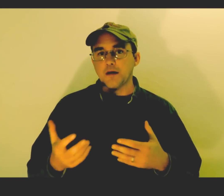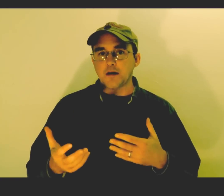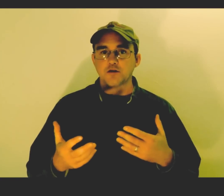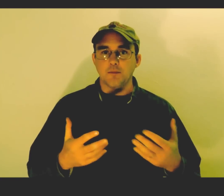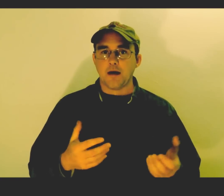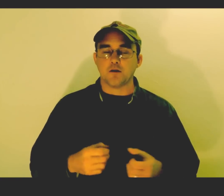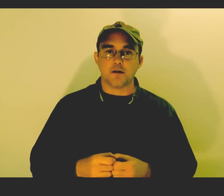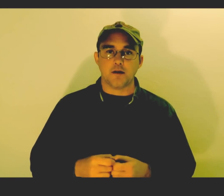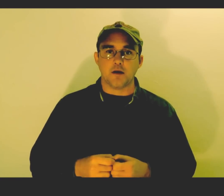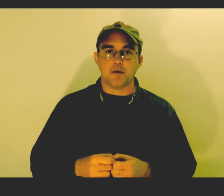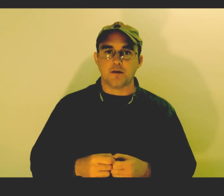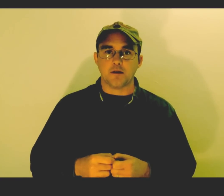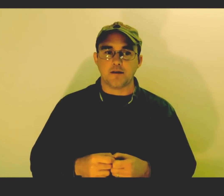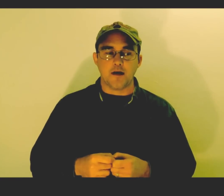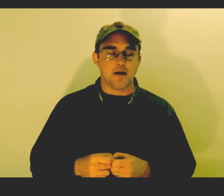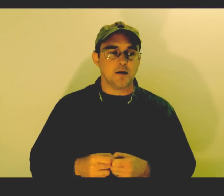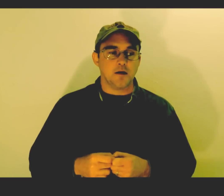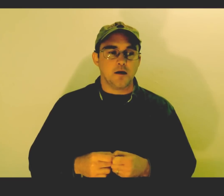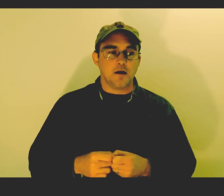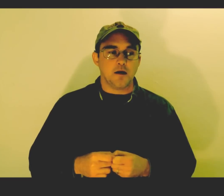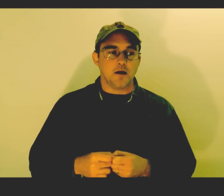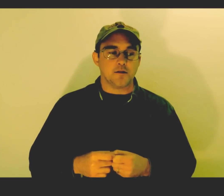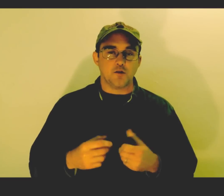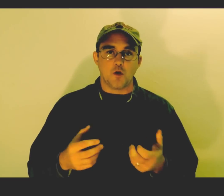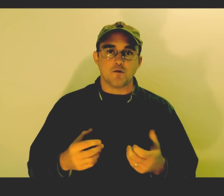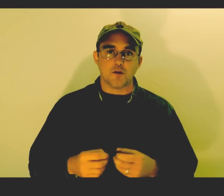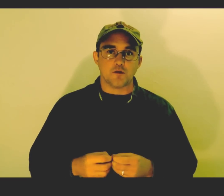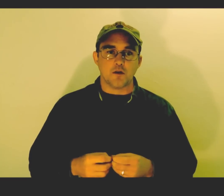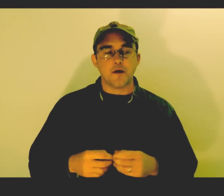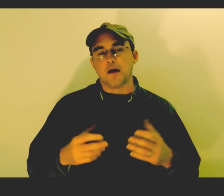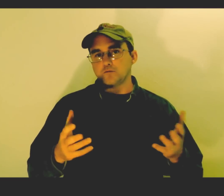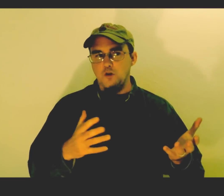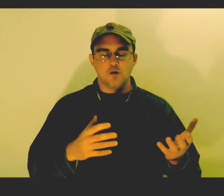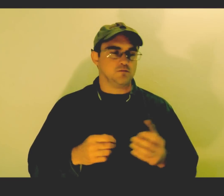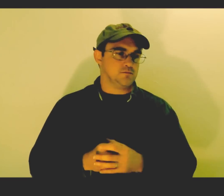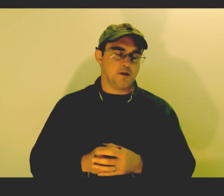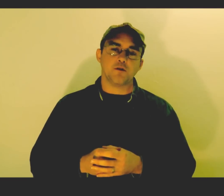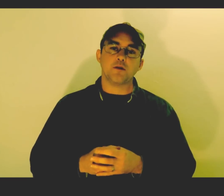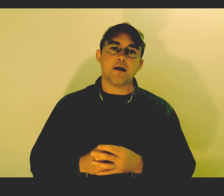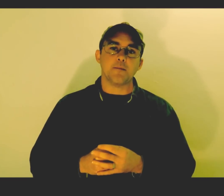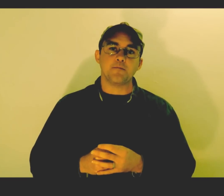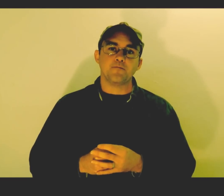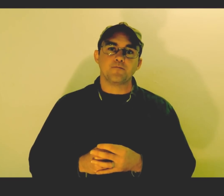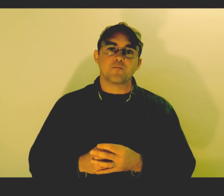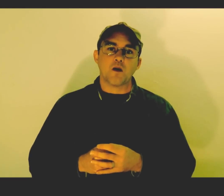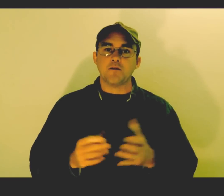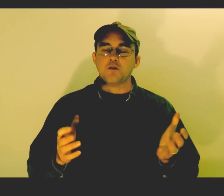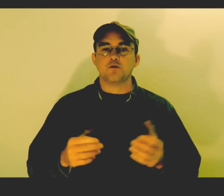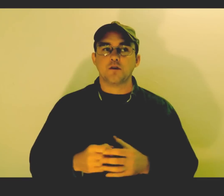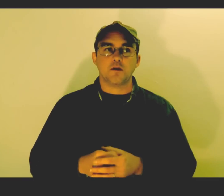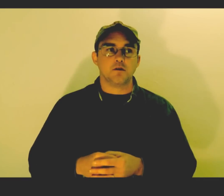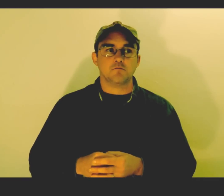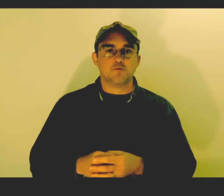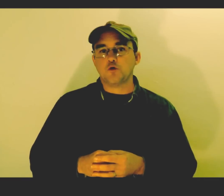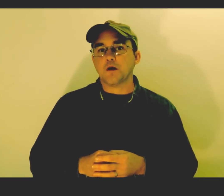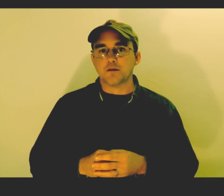pH up, alkalinity up, anything like that? Did you overdose on that? No, didn't do that. Haven't used it in 2 months.